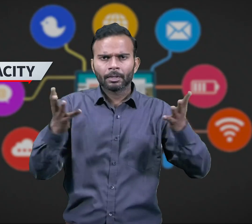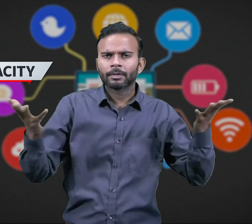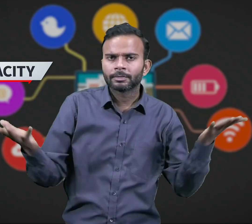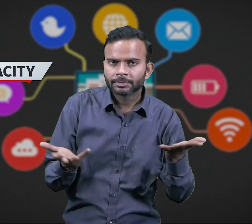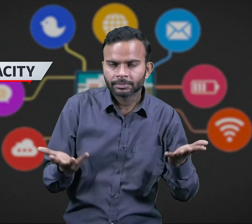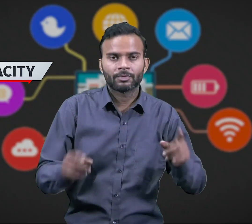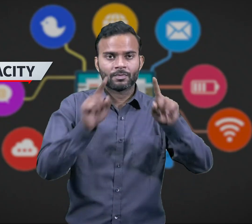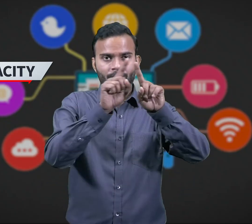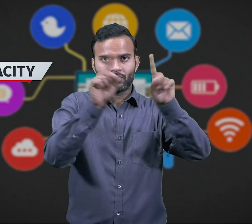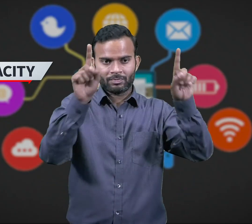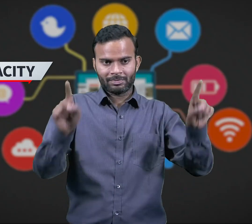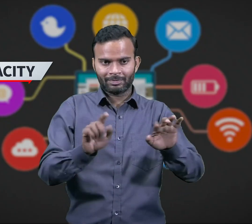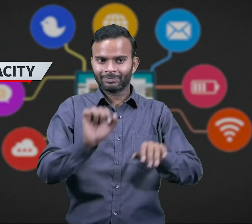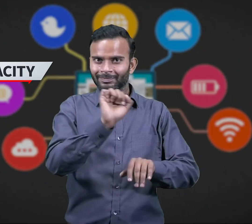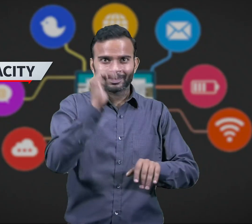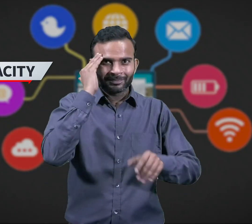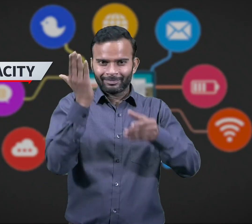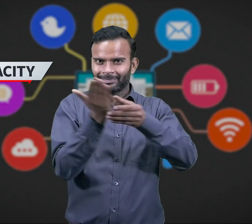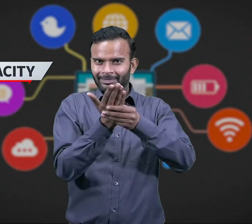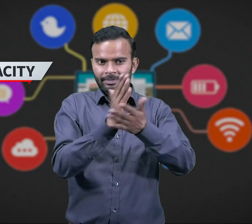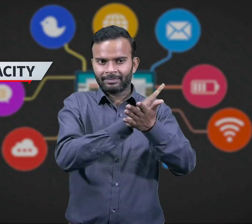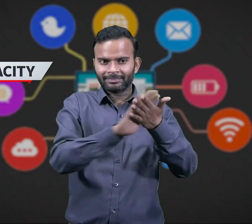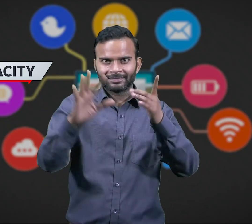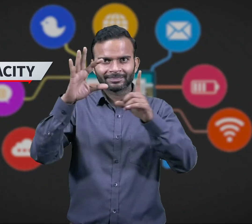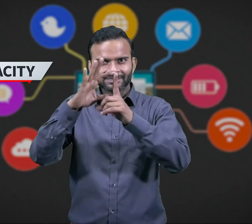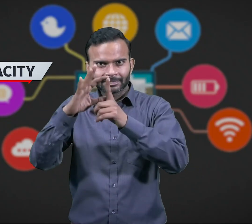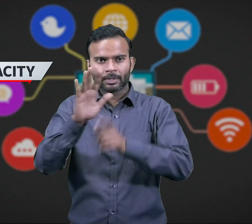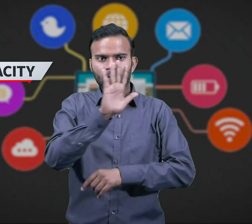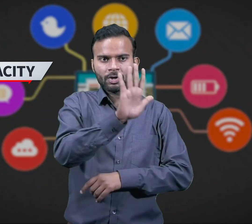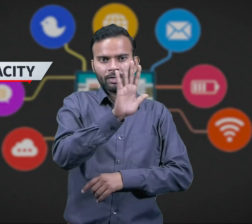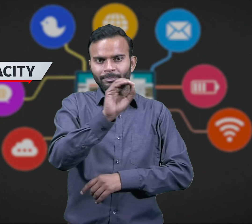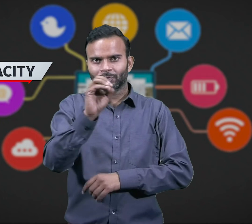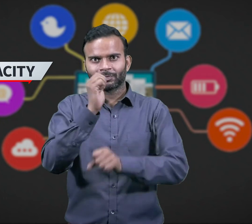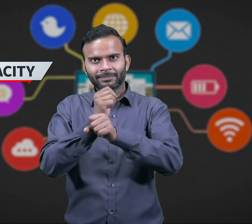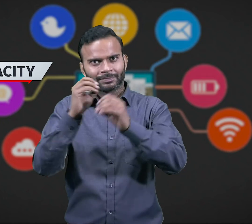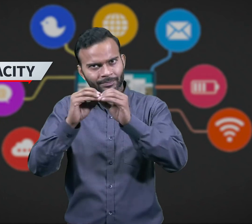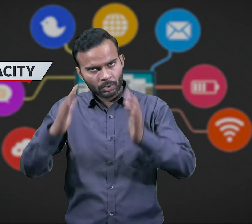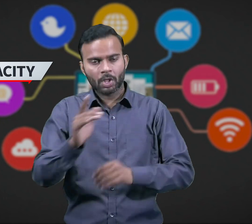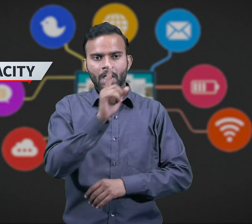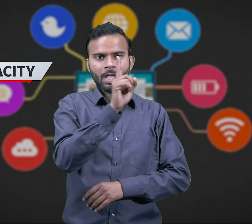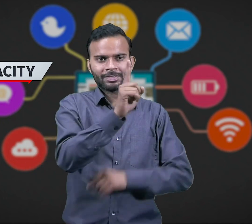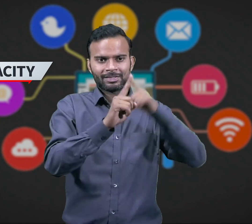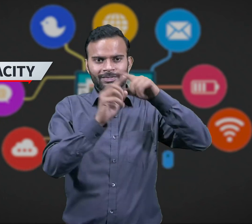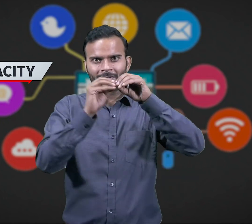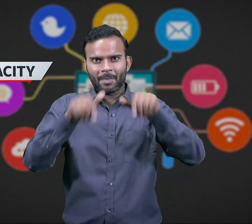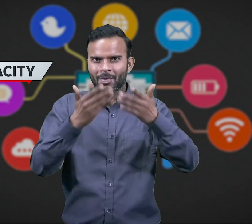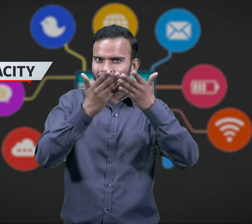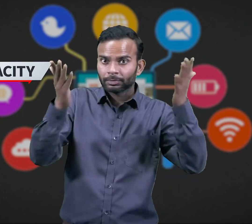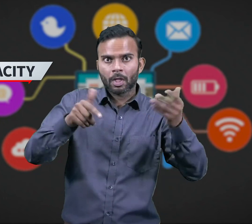A computer stores data in the form of files and folder in different sizes